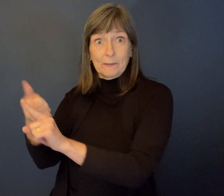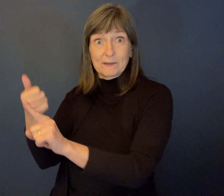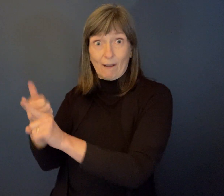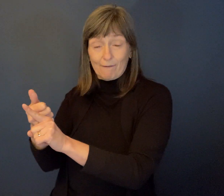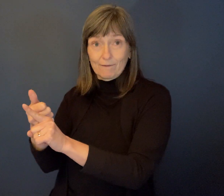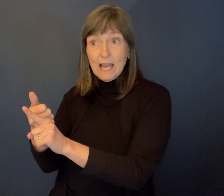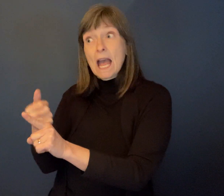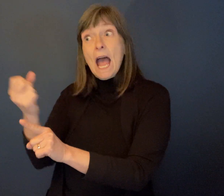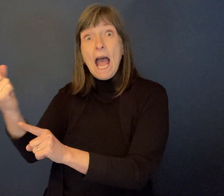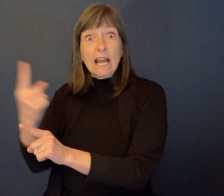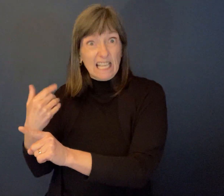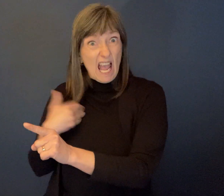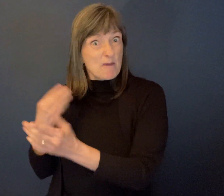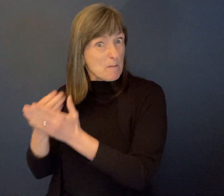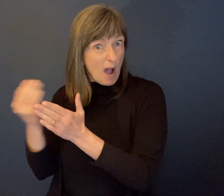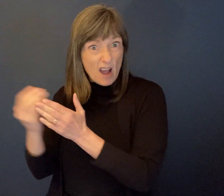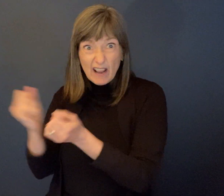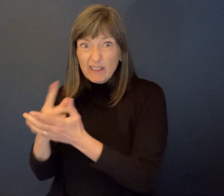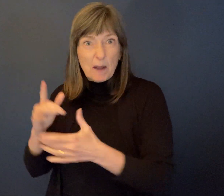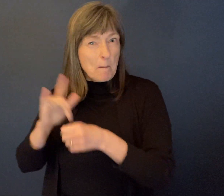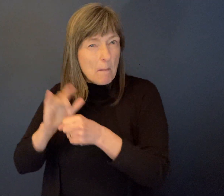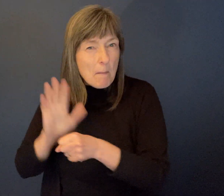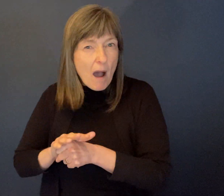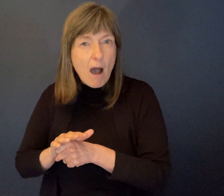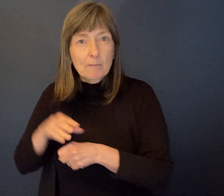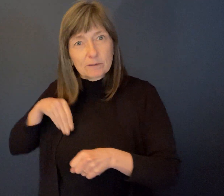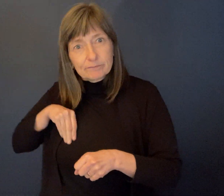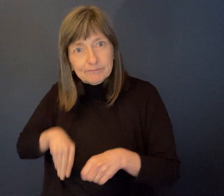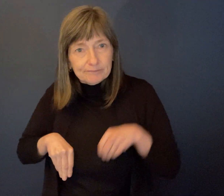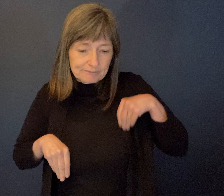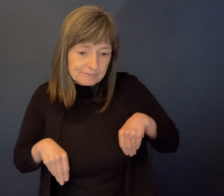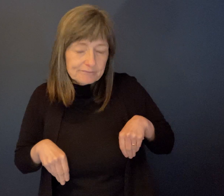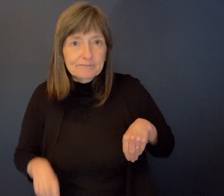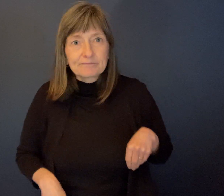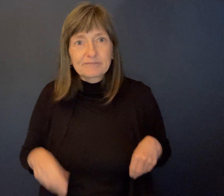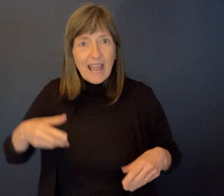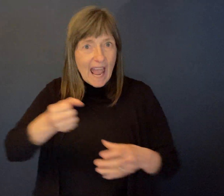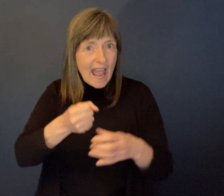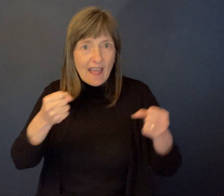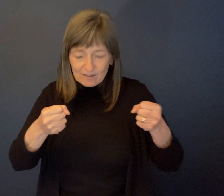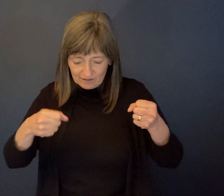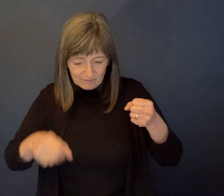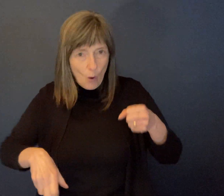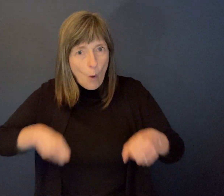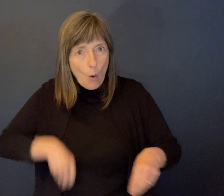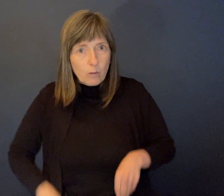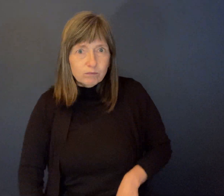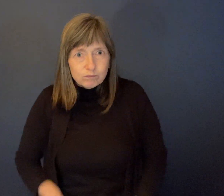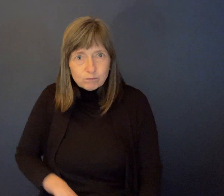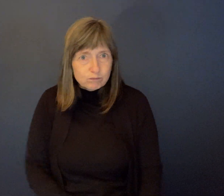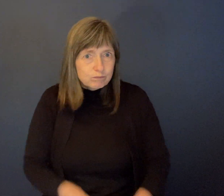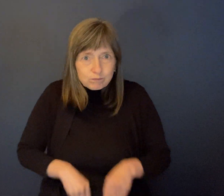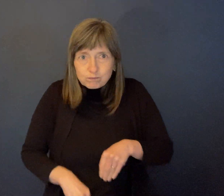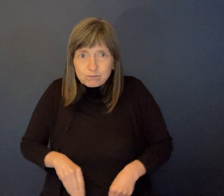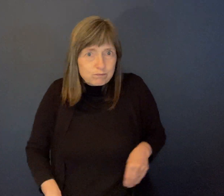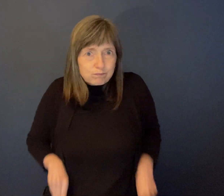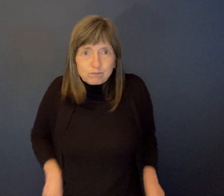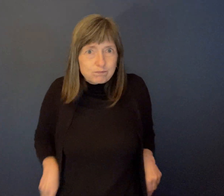And he's got, you know, sodas in his pockets. He's got stuff in his hands. He's well laden down with goods.